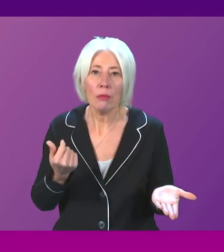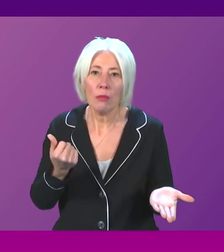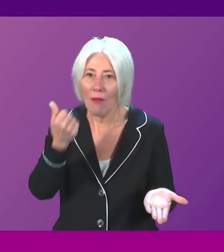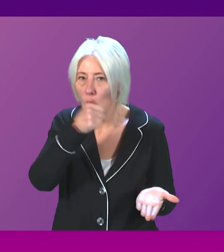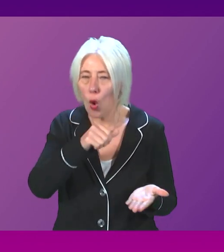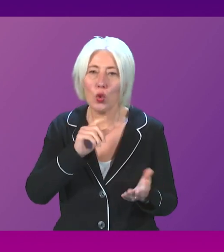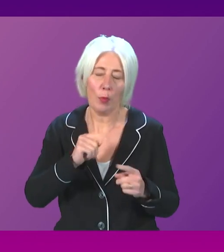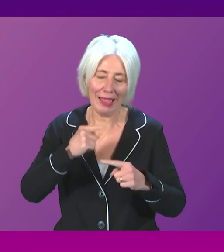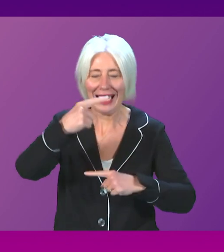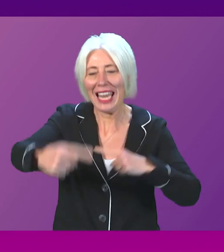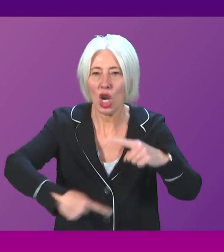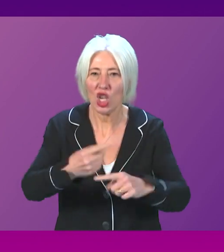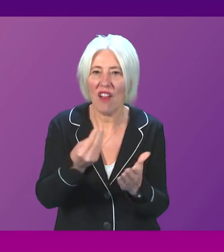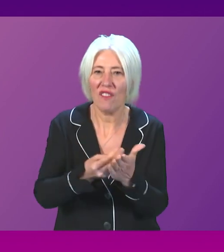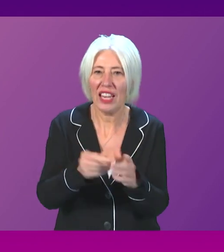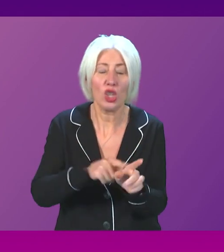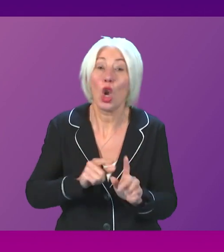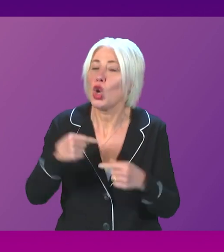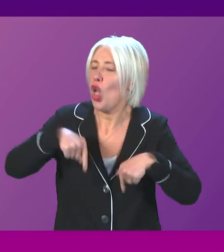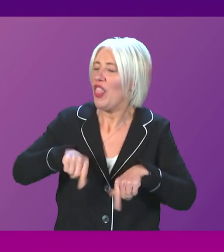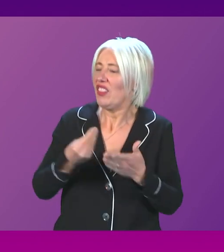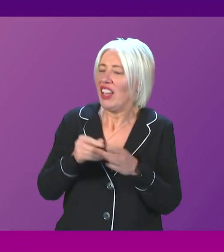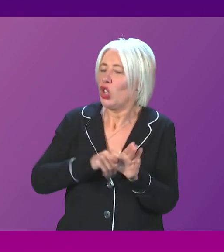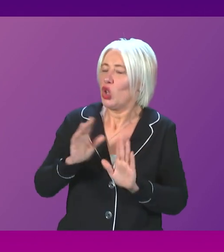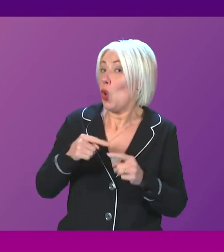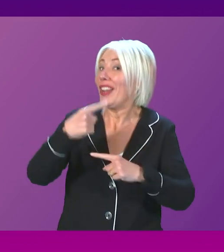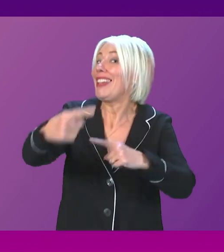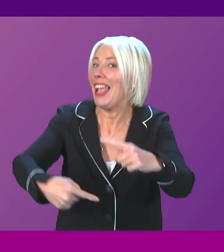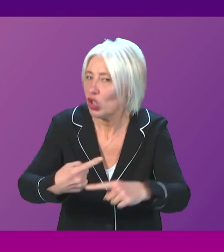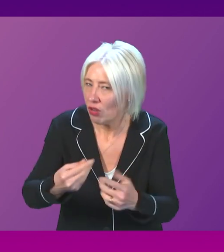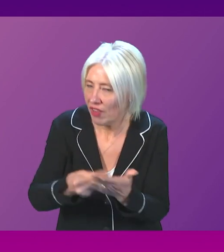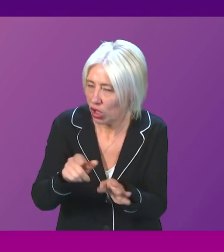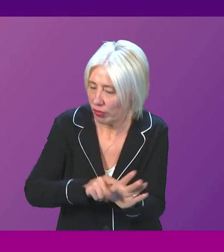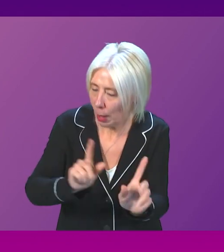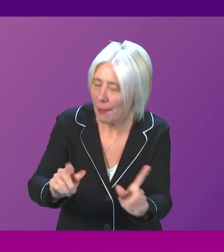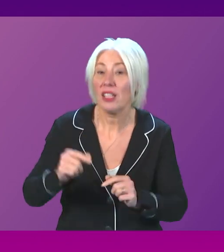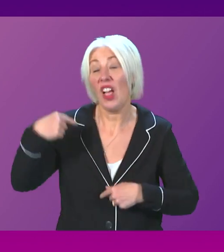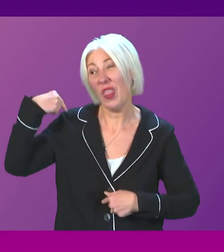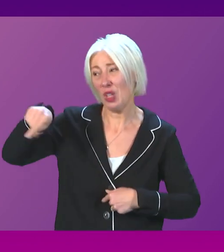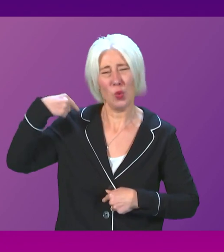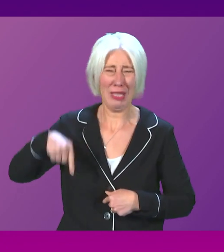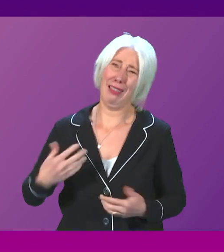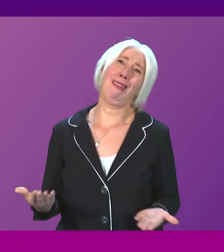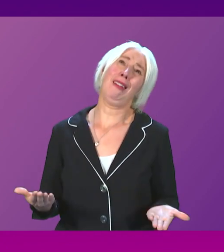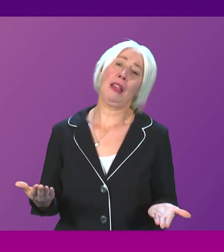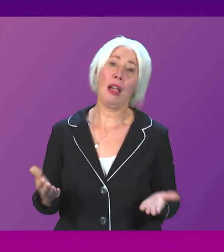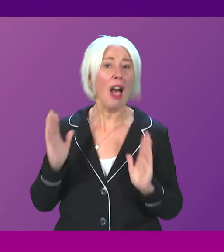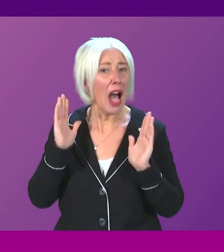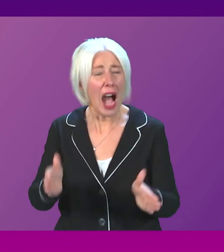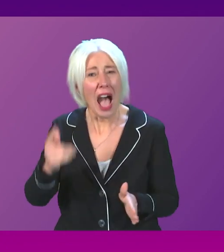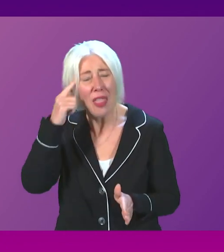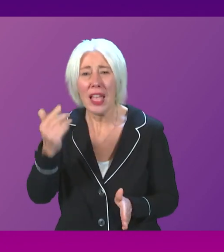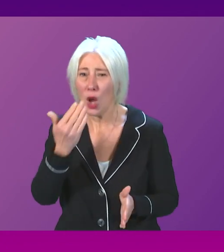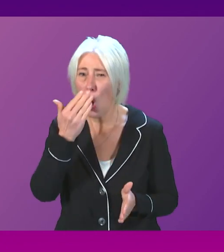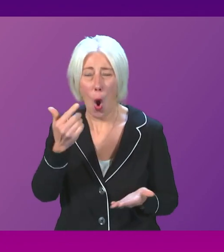into next financial year, not this financial year. But in this week of all weeks, I think it's pretty